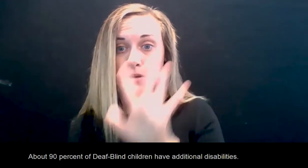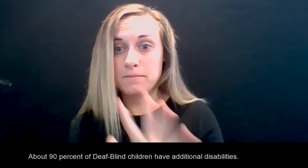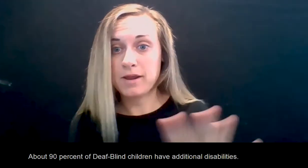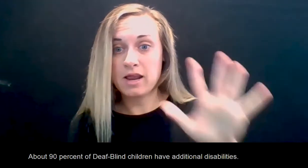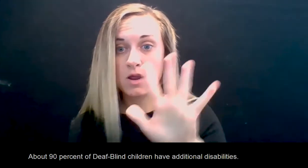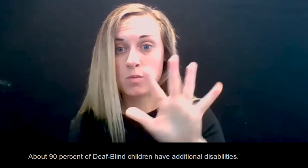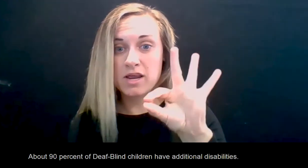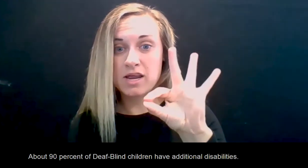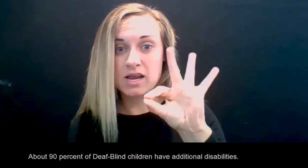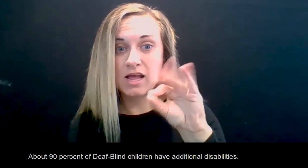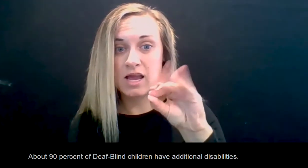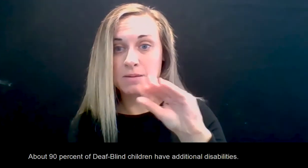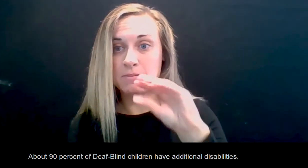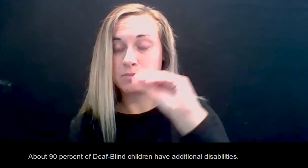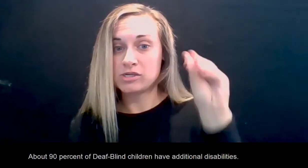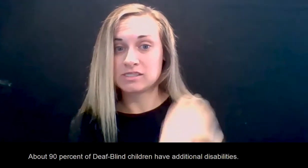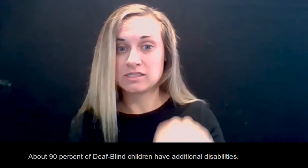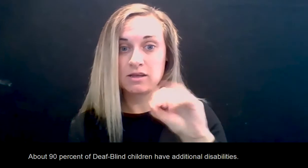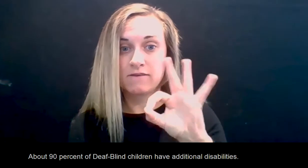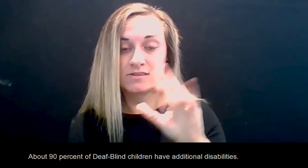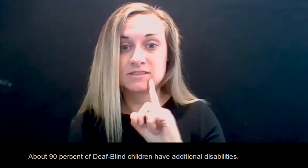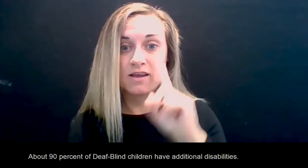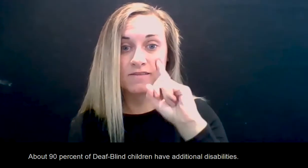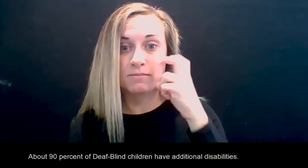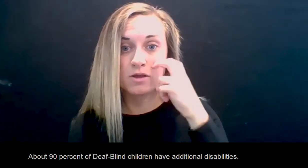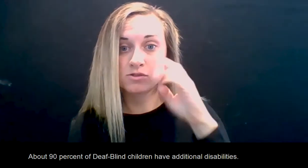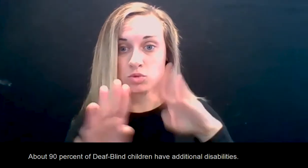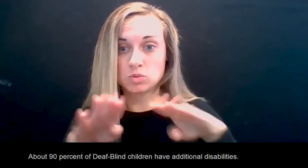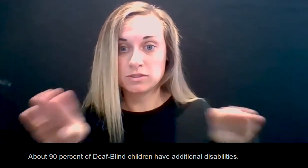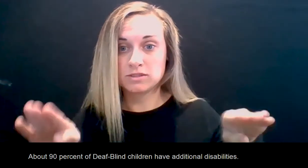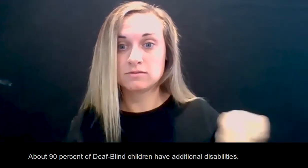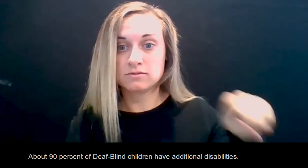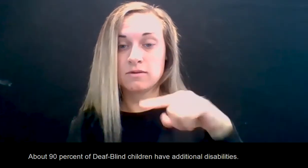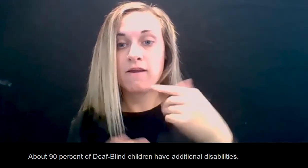About 90% of deaf-blind children have additional disabilities.